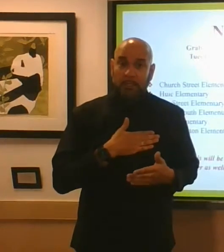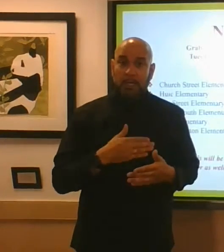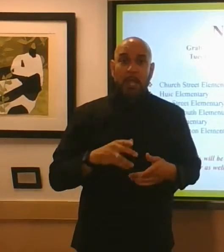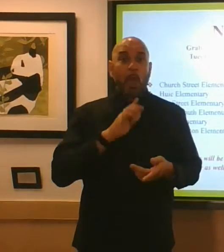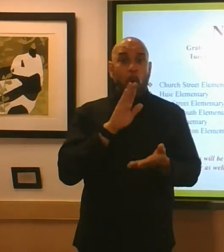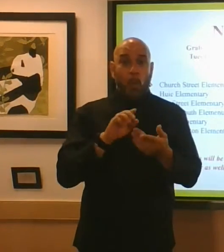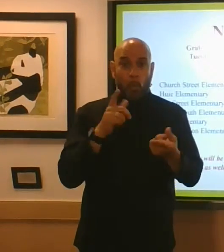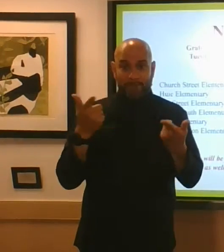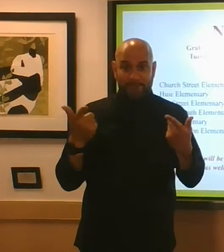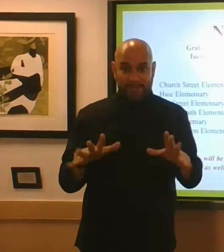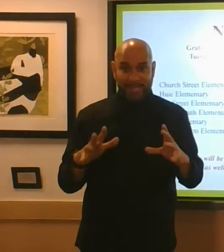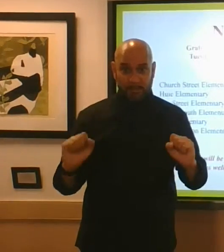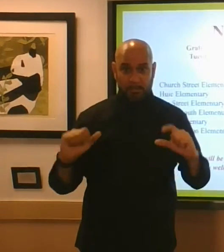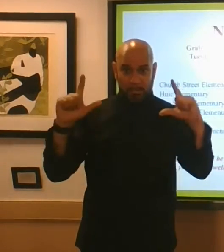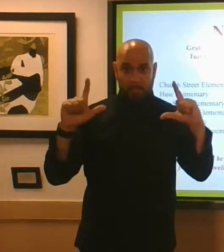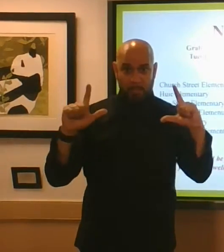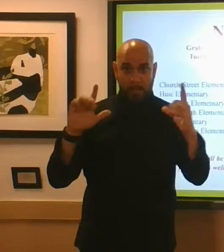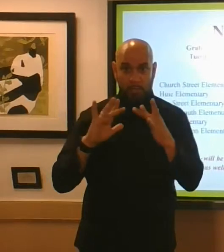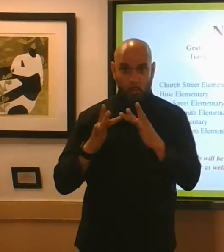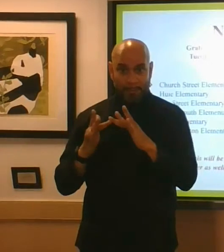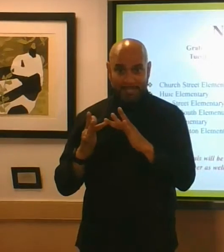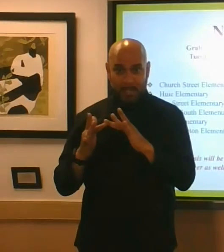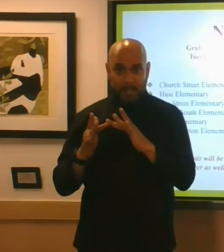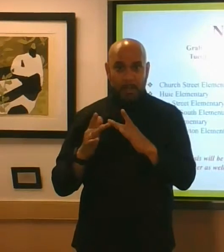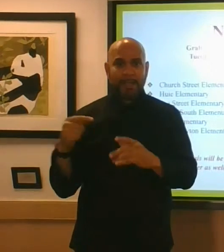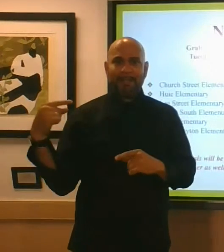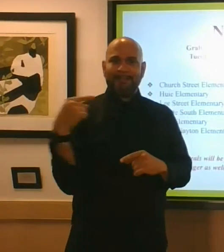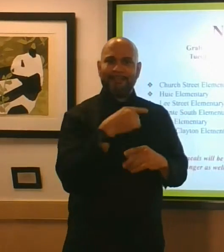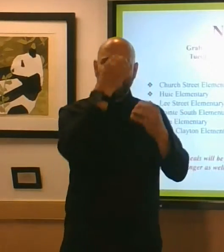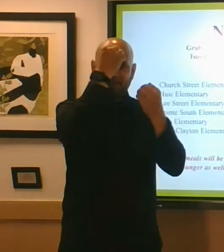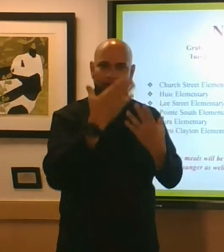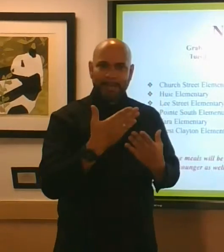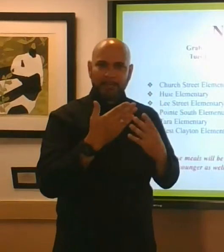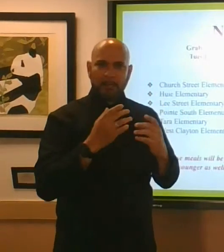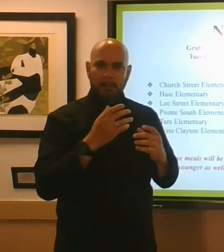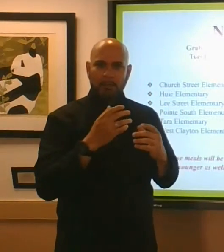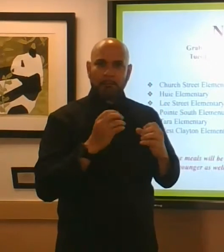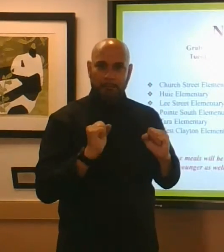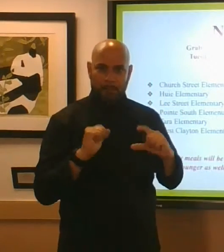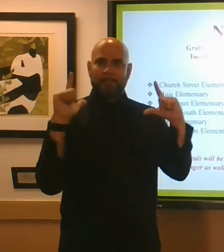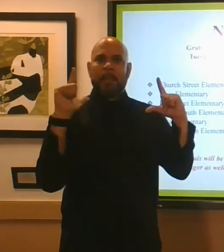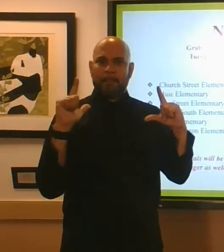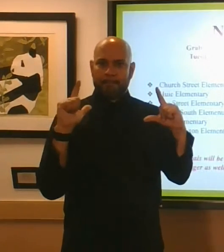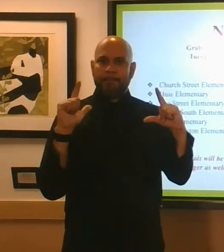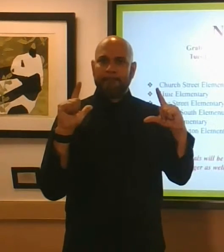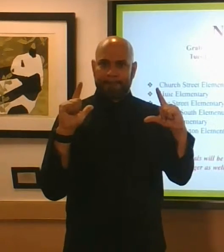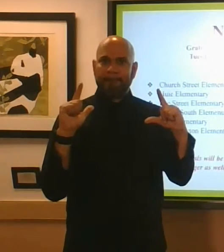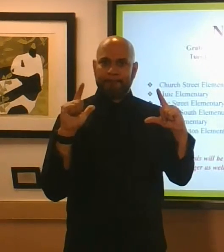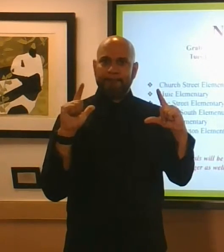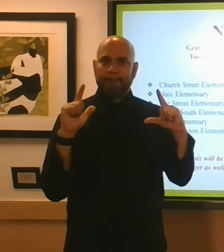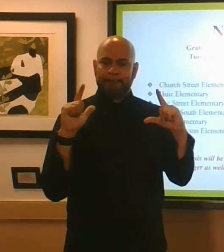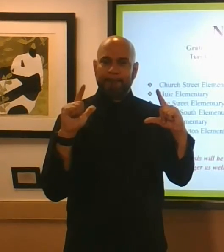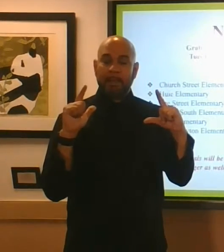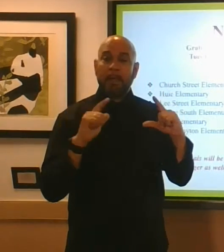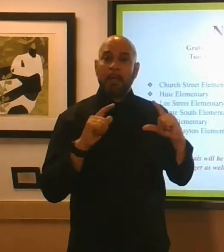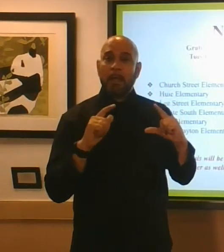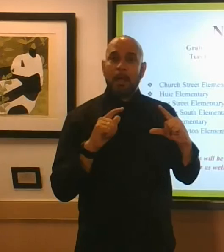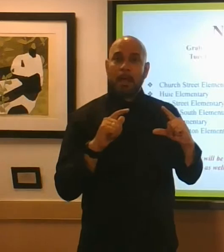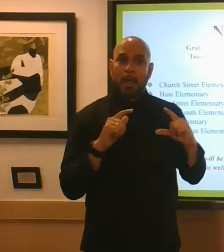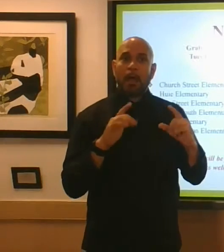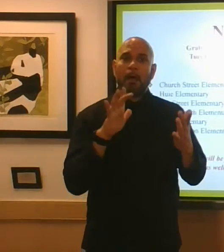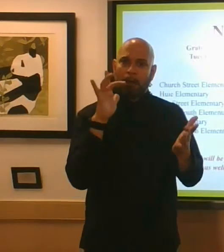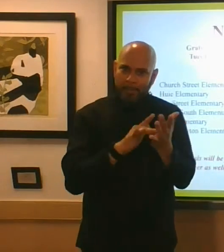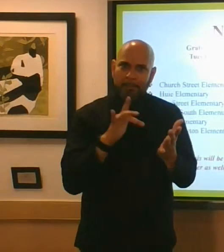soon as you log on to the website or go to the website this information comes up as a notification our school